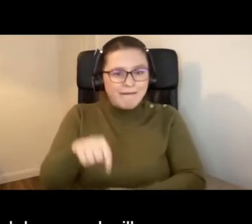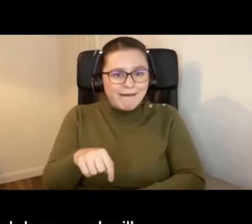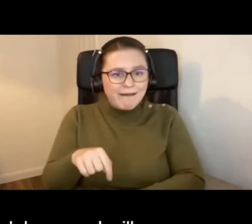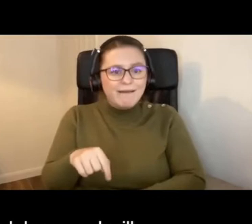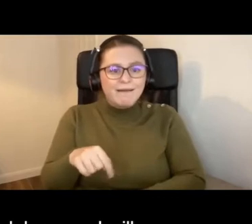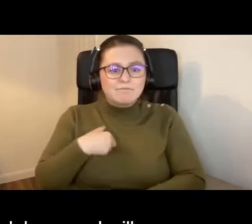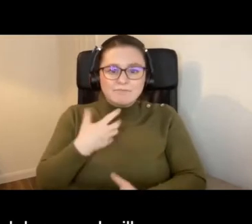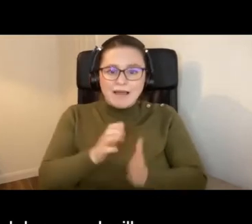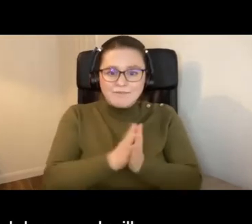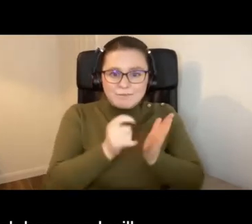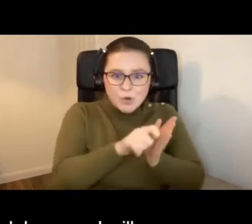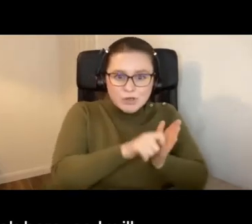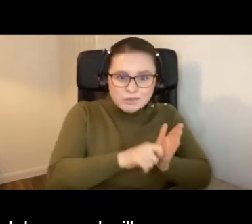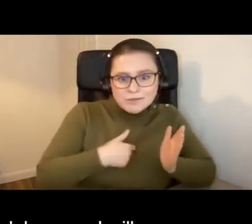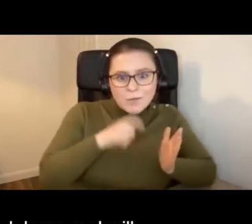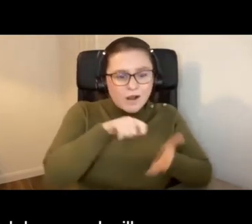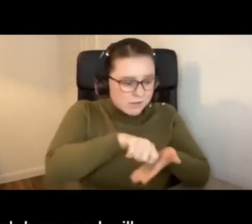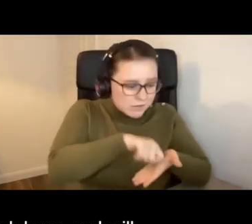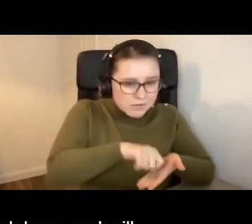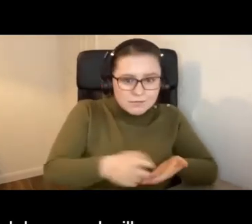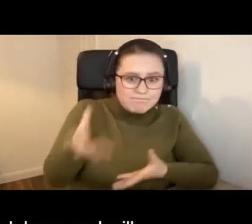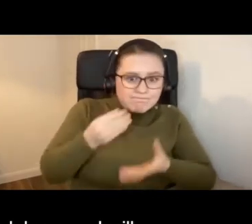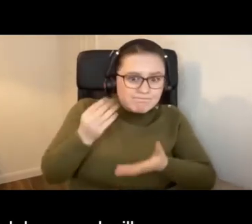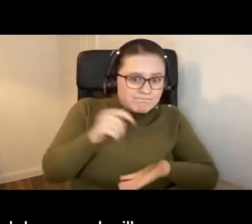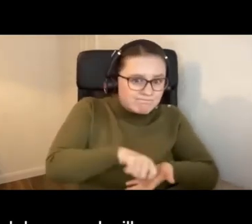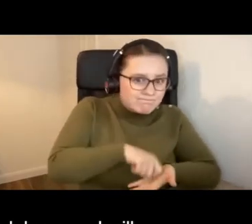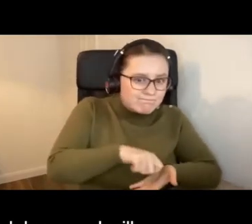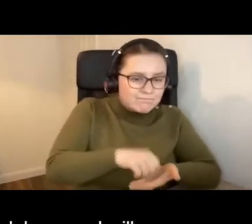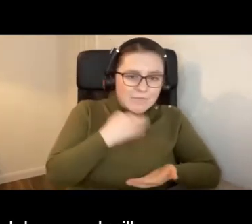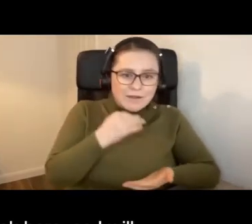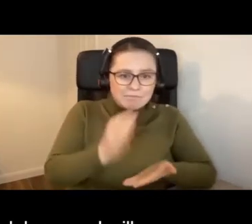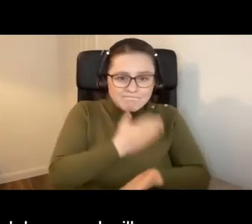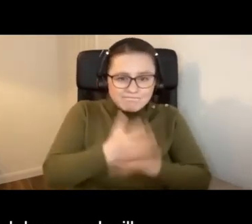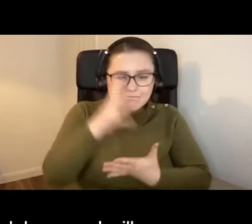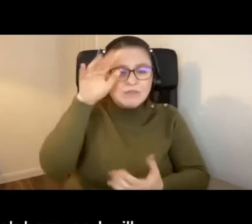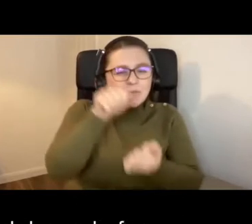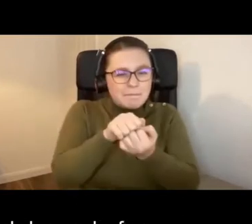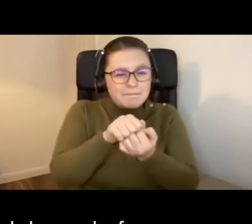have my notebook here, so I take some notes to make sure that I remind Anthony